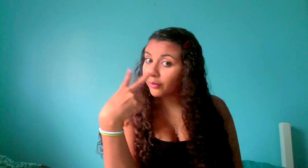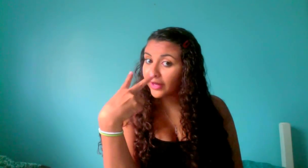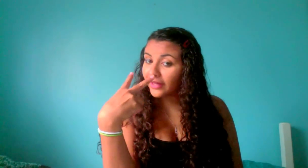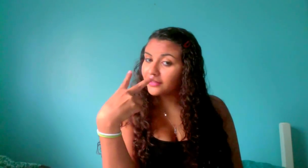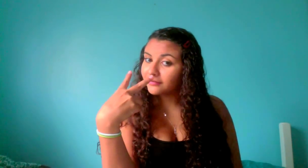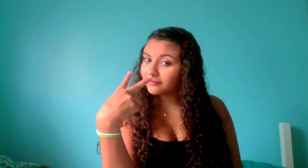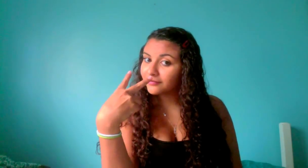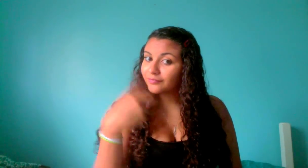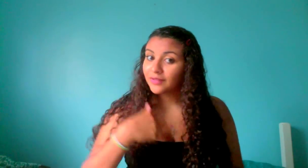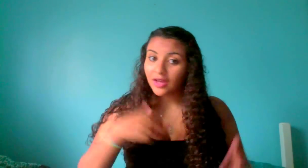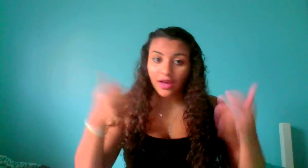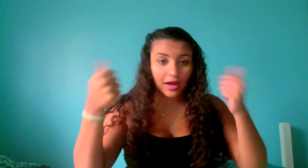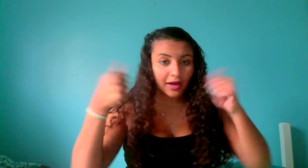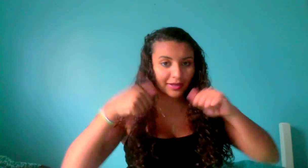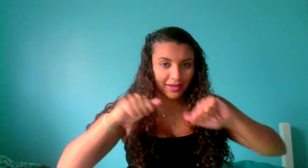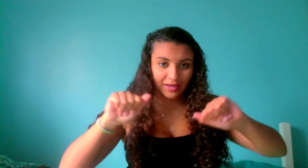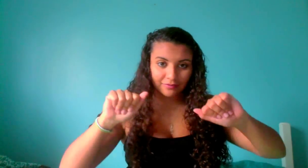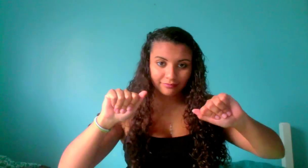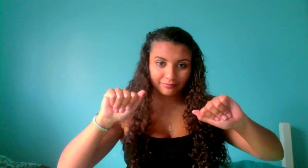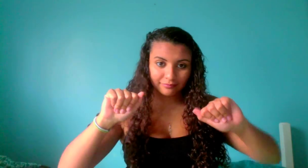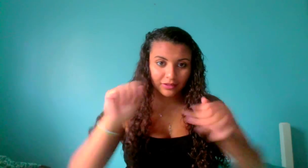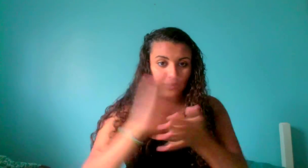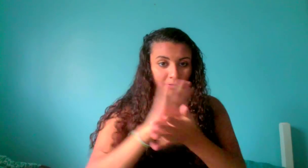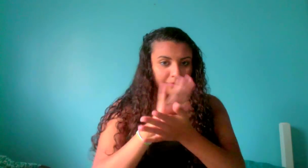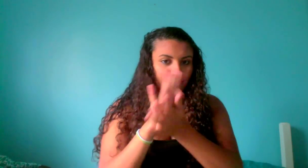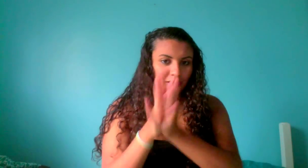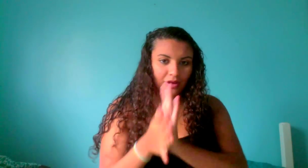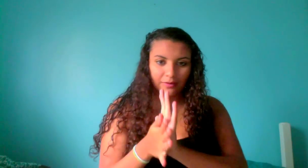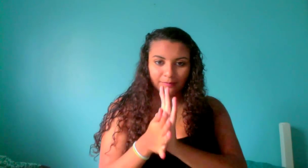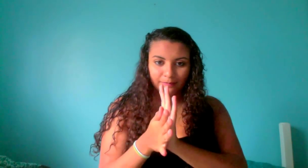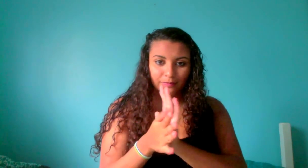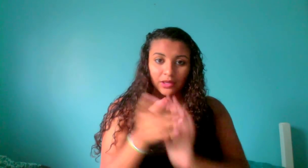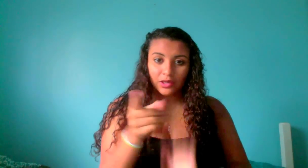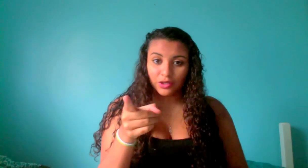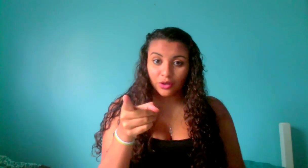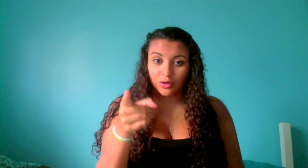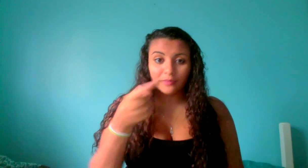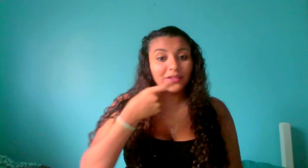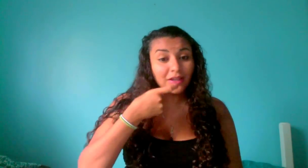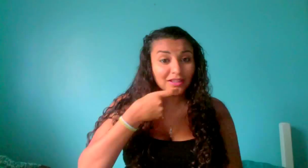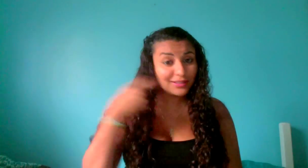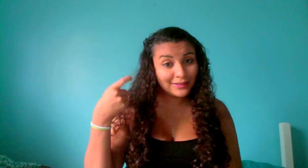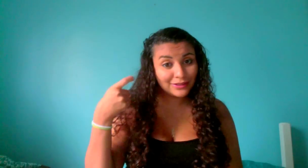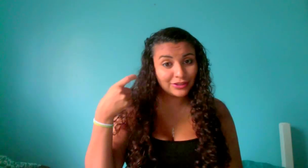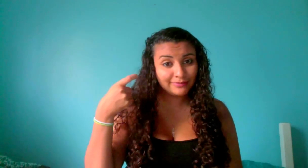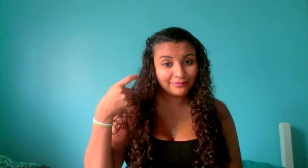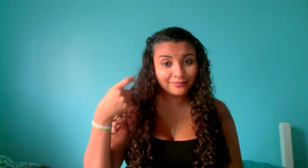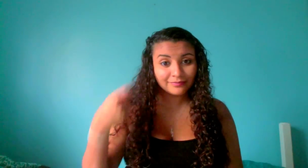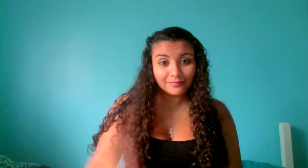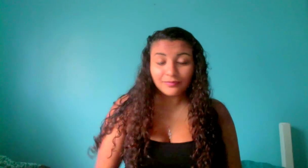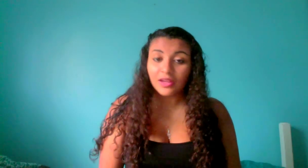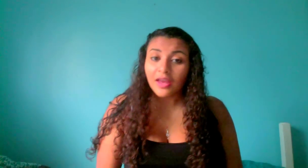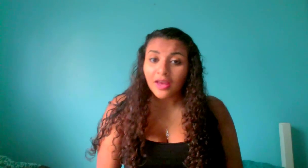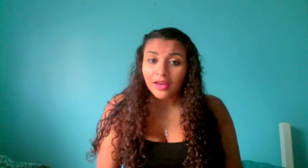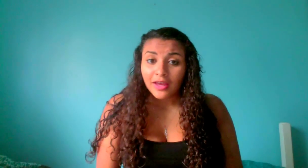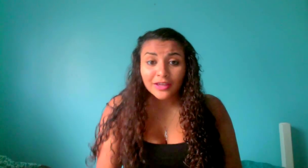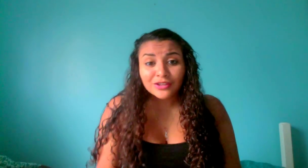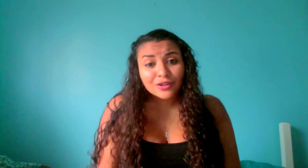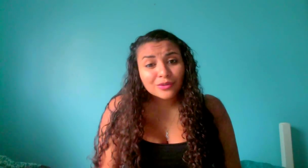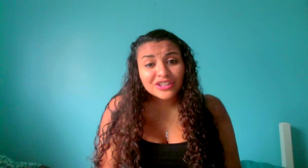way i can become your addiction hey sugar what you